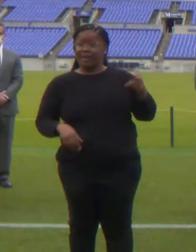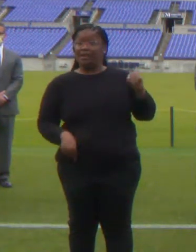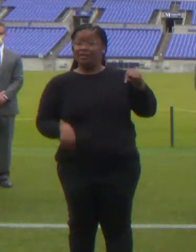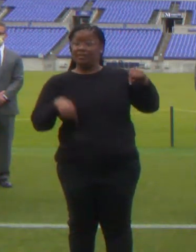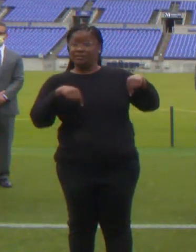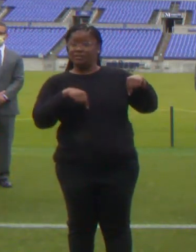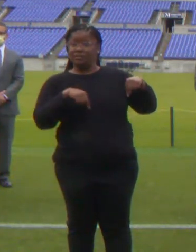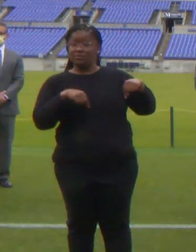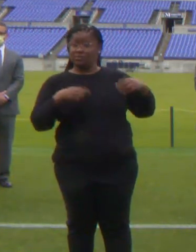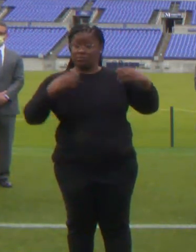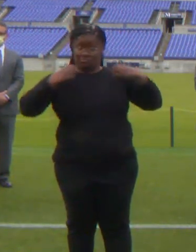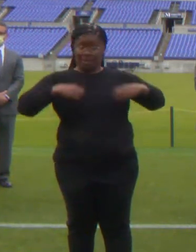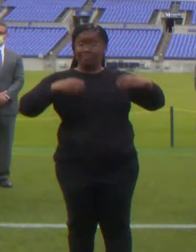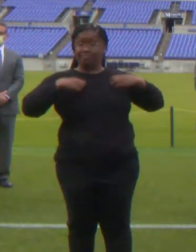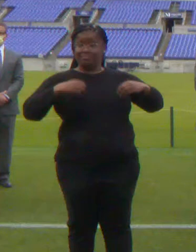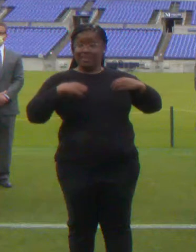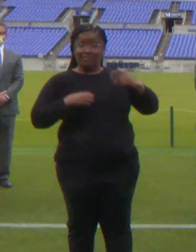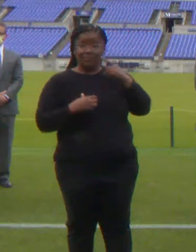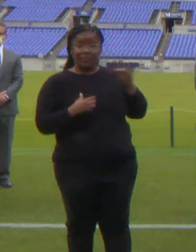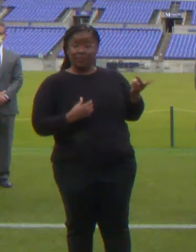and offer a benediction?